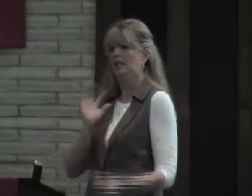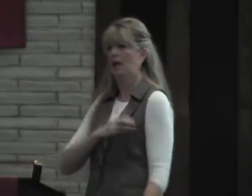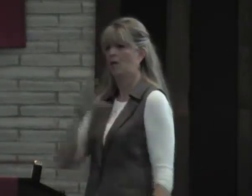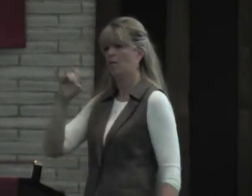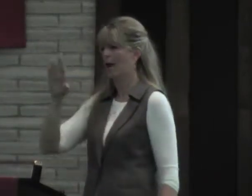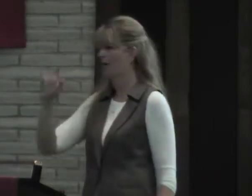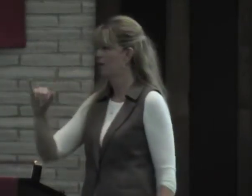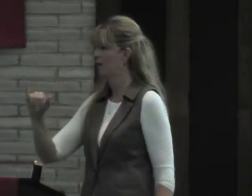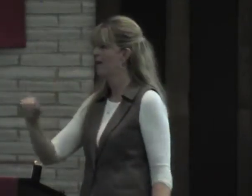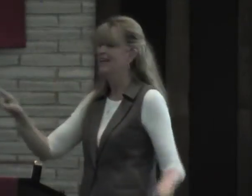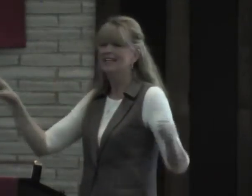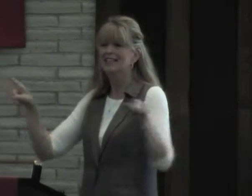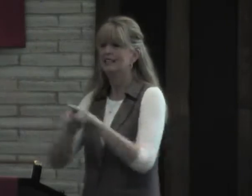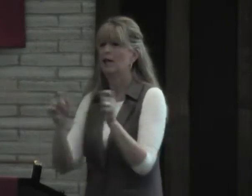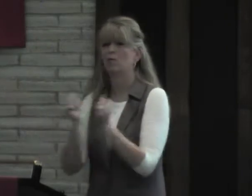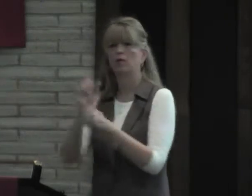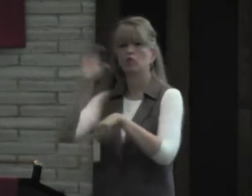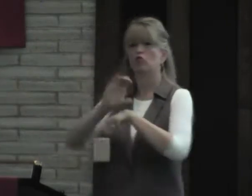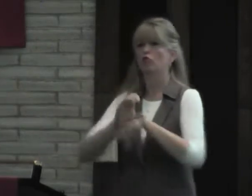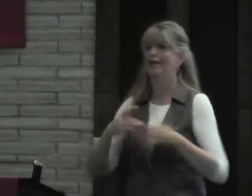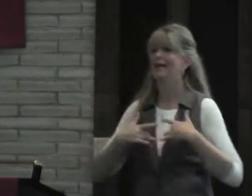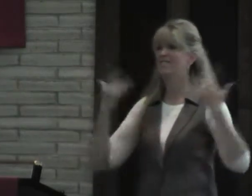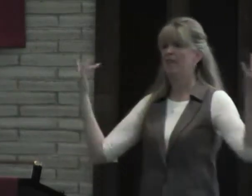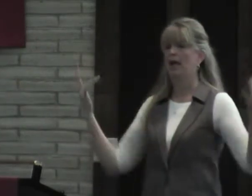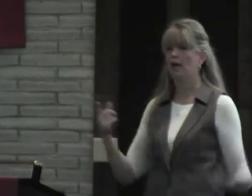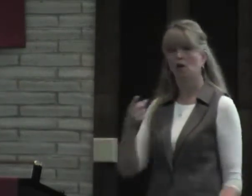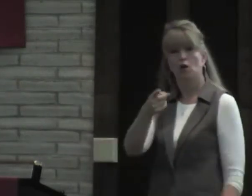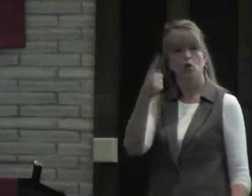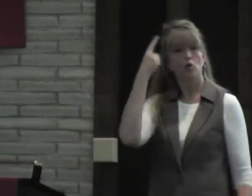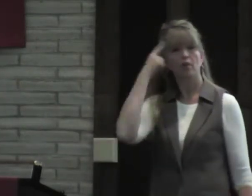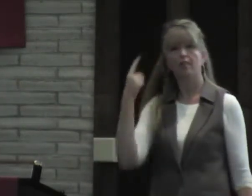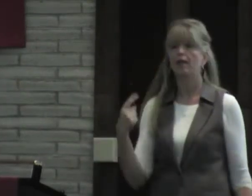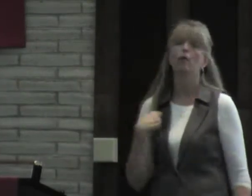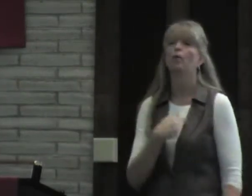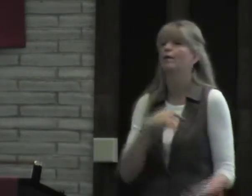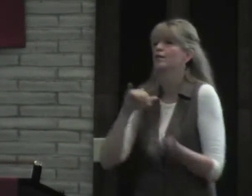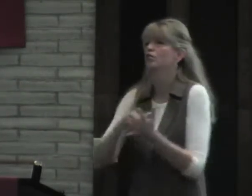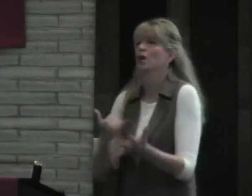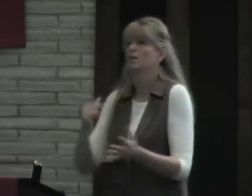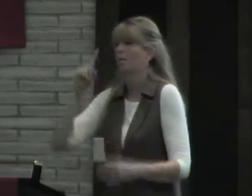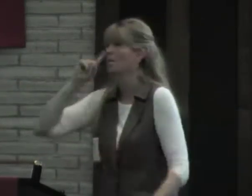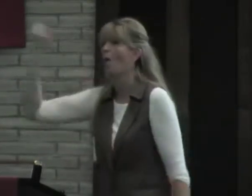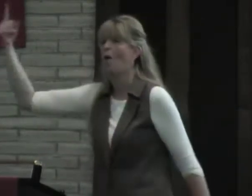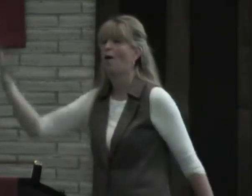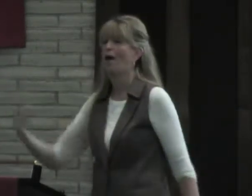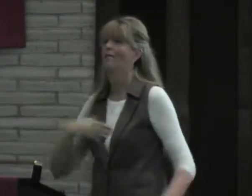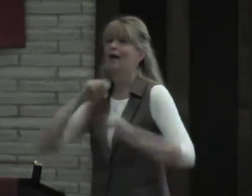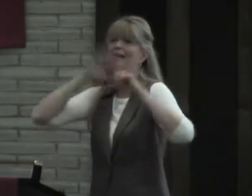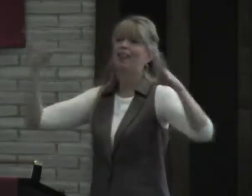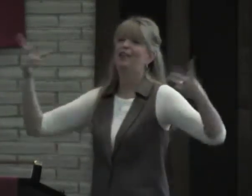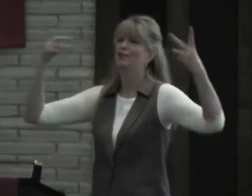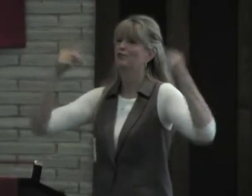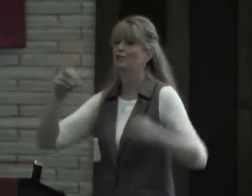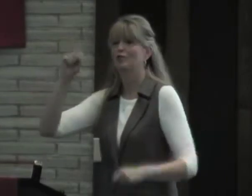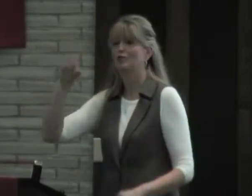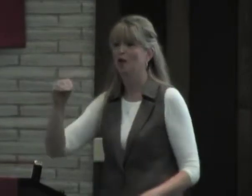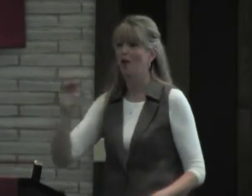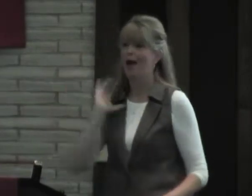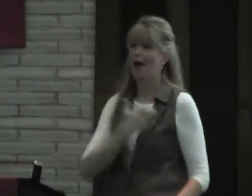It's feeding our battery. Same as with the church events. You think we just are bored and have nothing else to